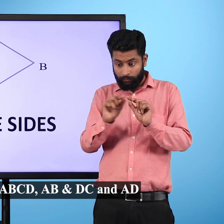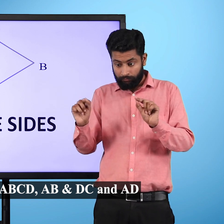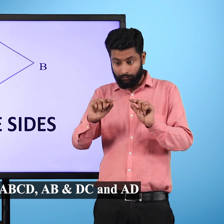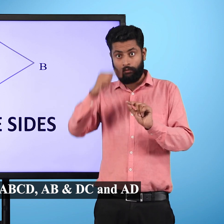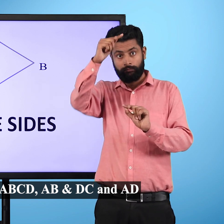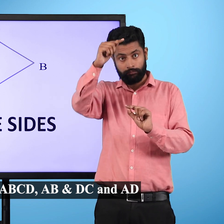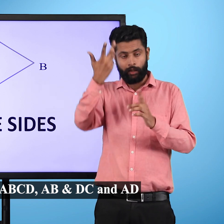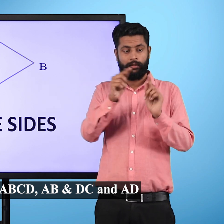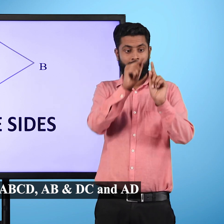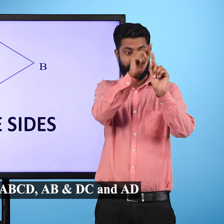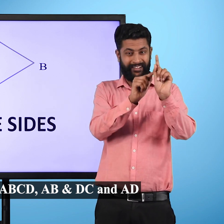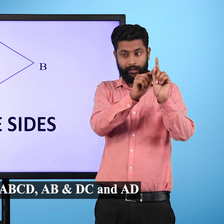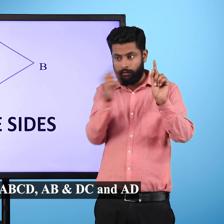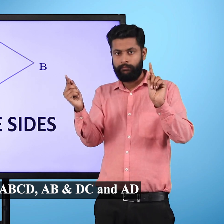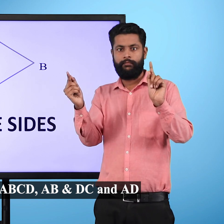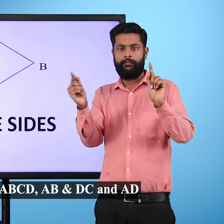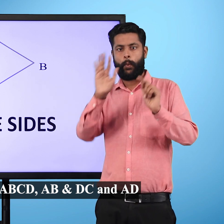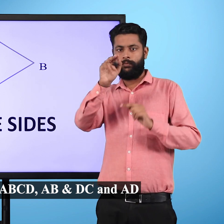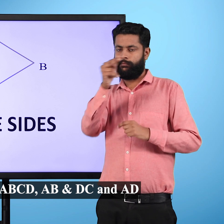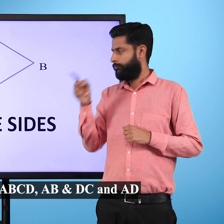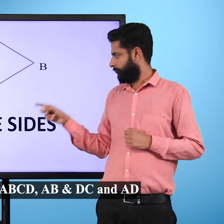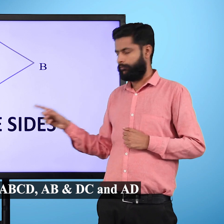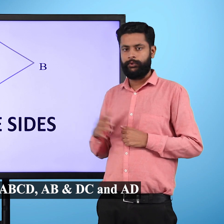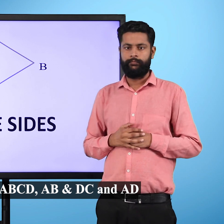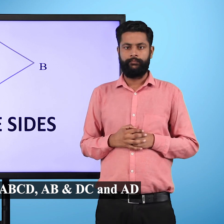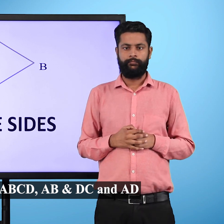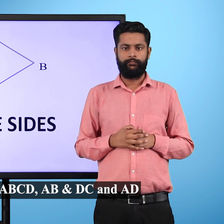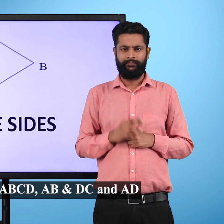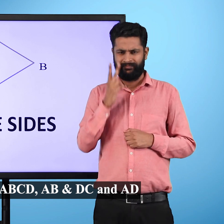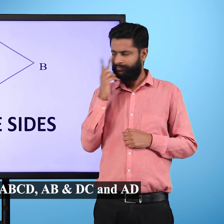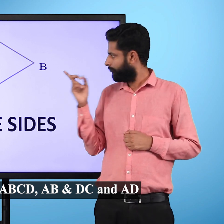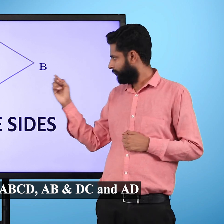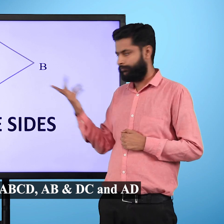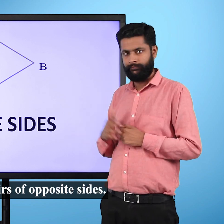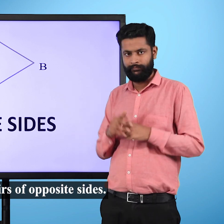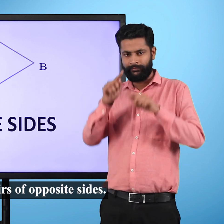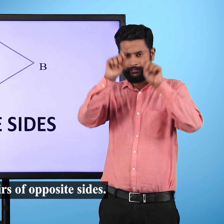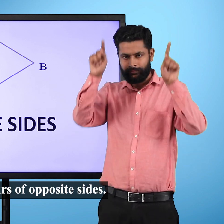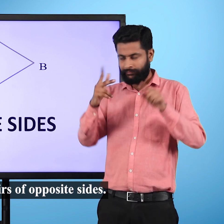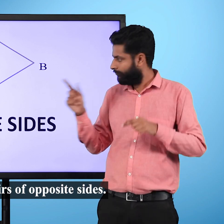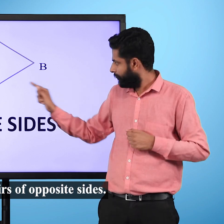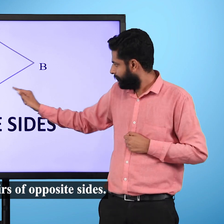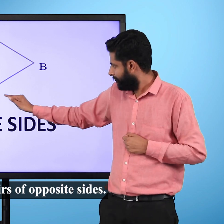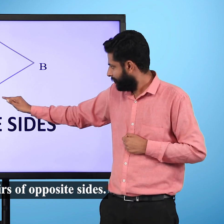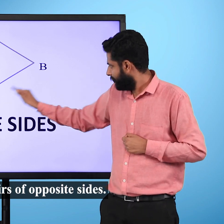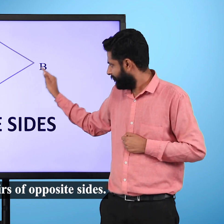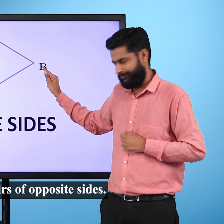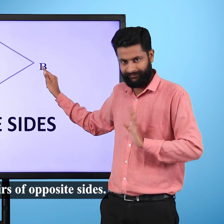and DC and AD and BC are pairs of